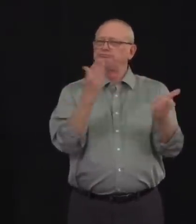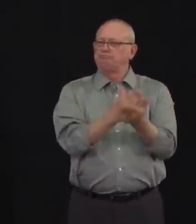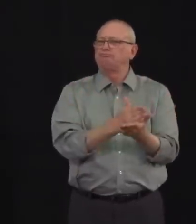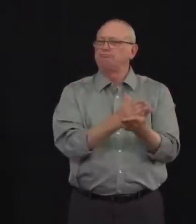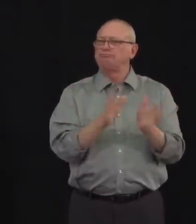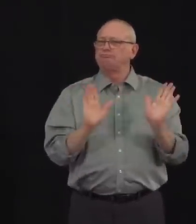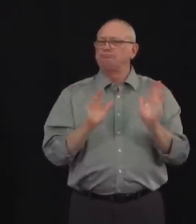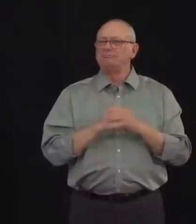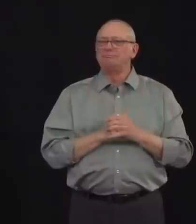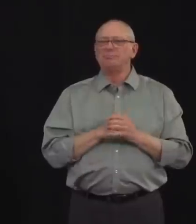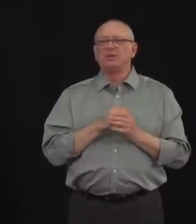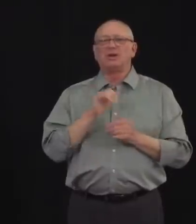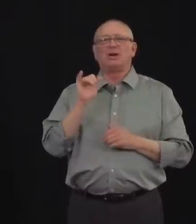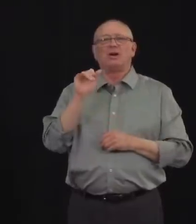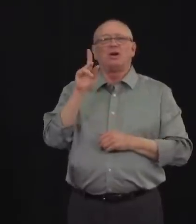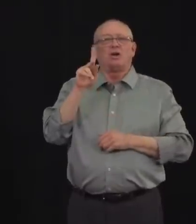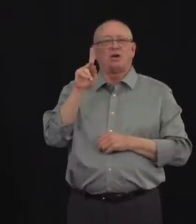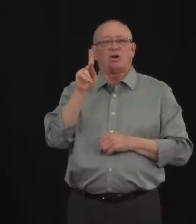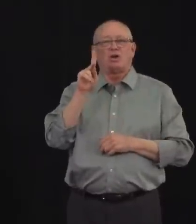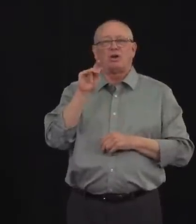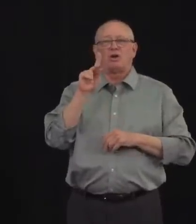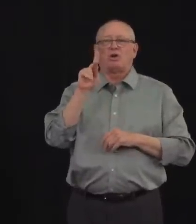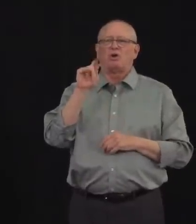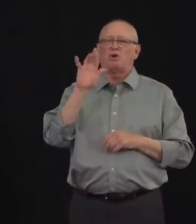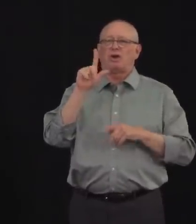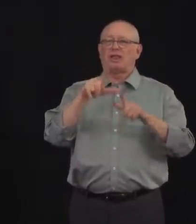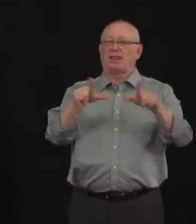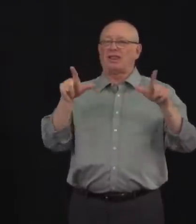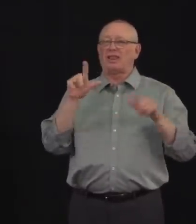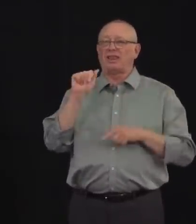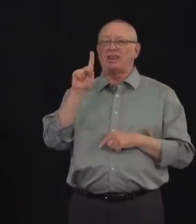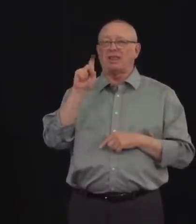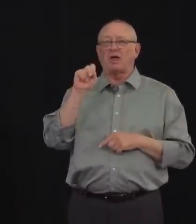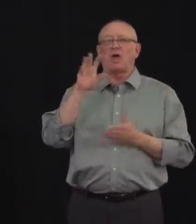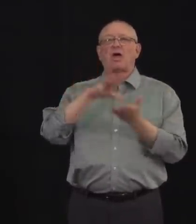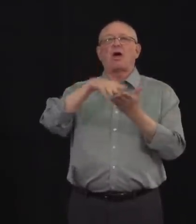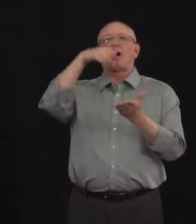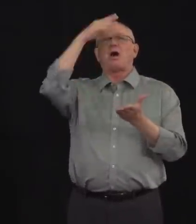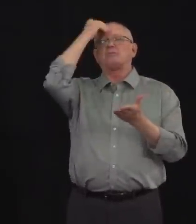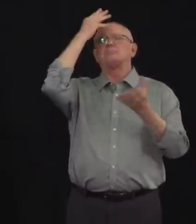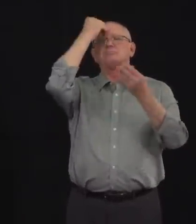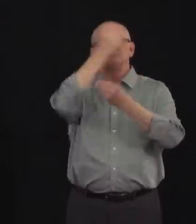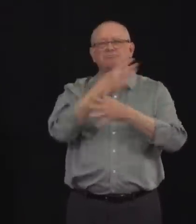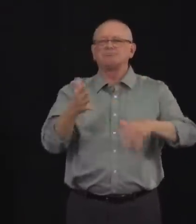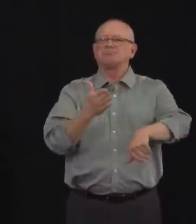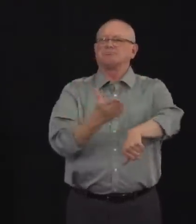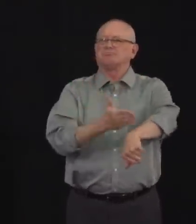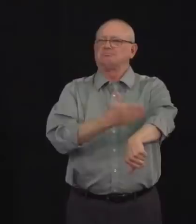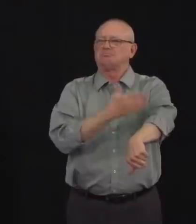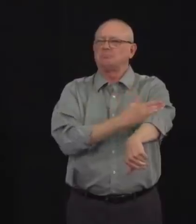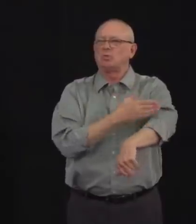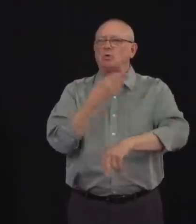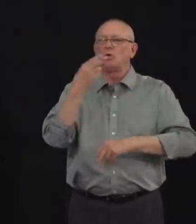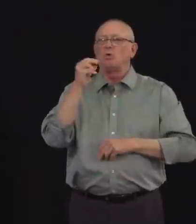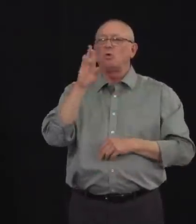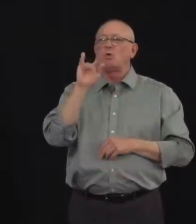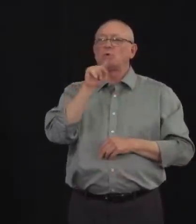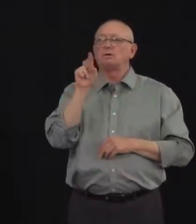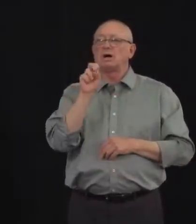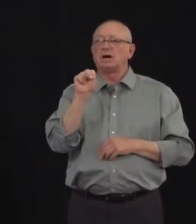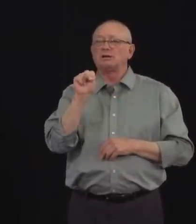from Curl Lake, and with significant effort from the company, the Horizon Work Camp outbreak was kept to only five cases.